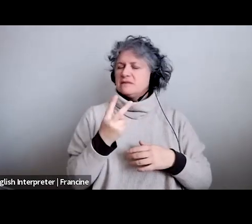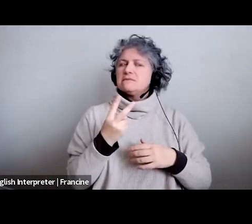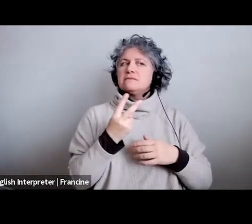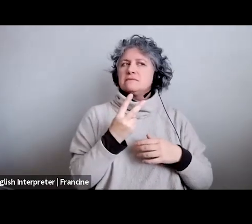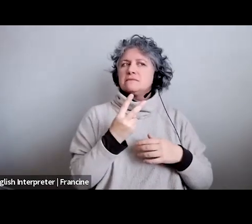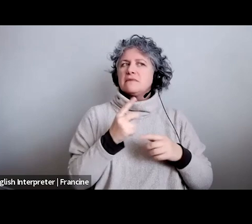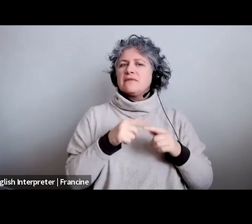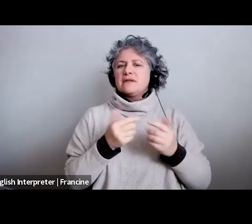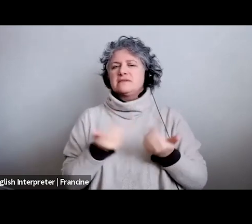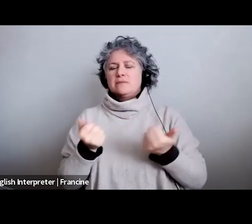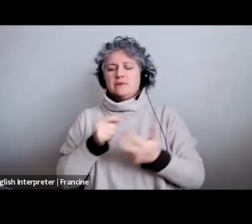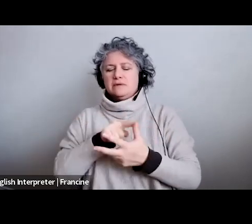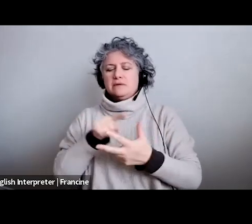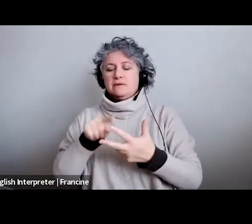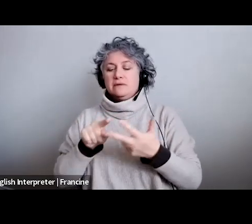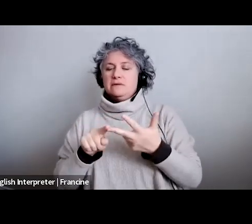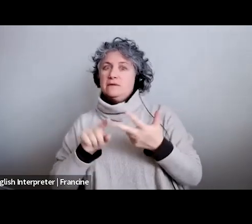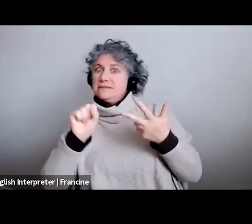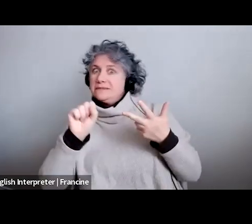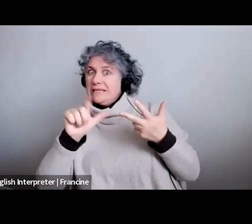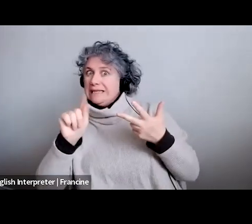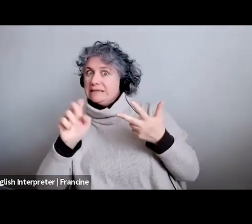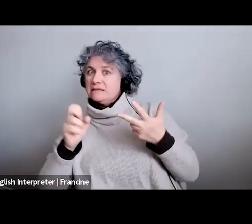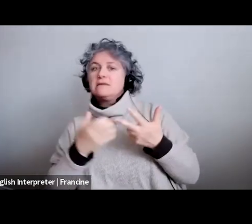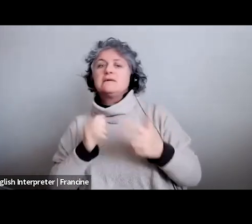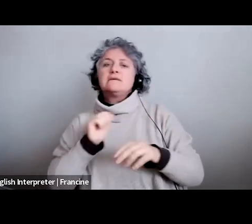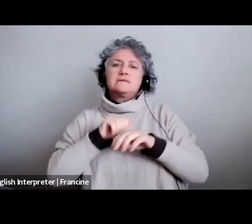that way that makes a lot of sense